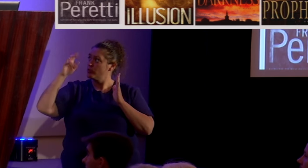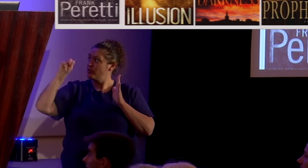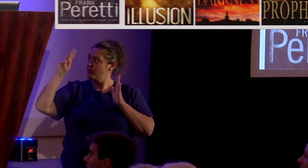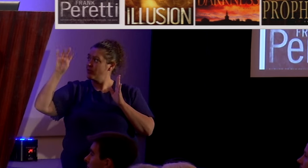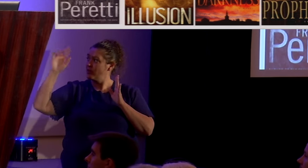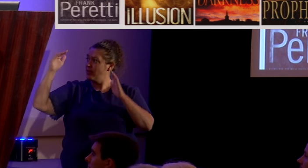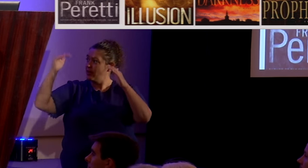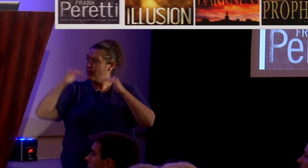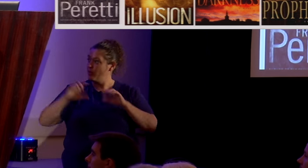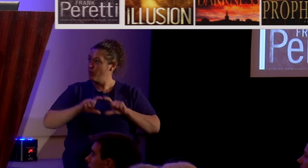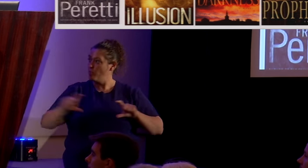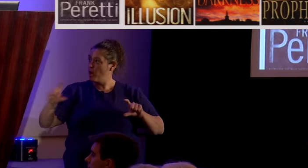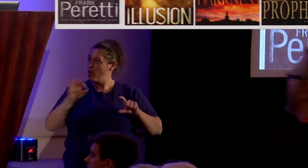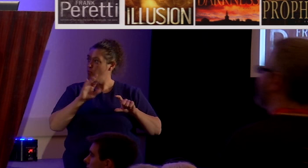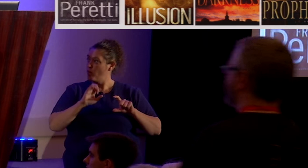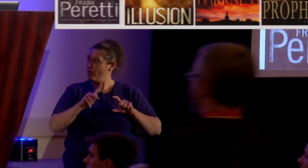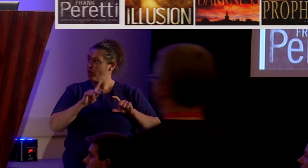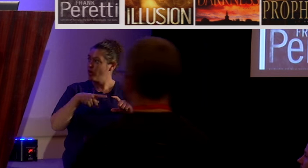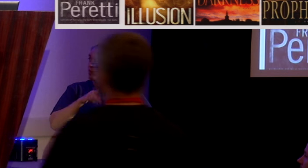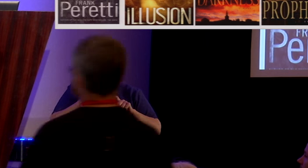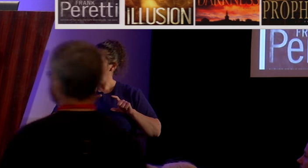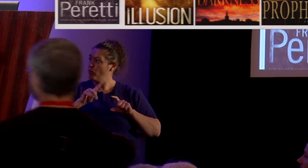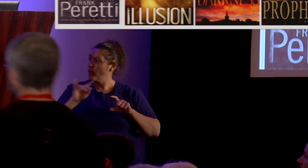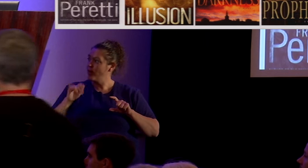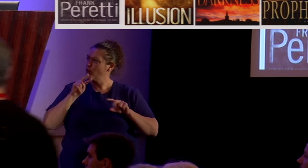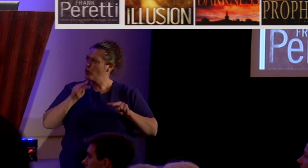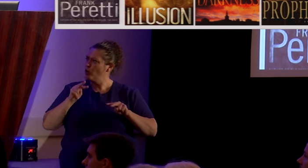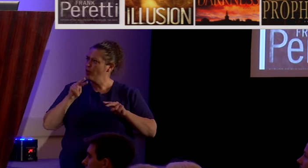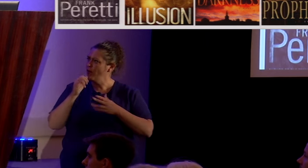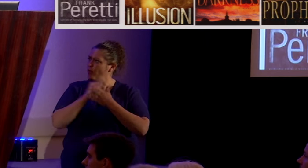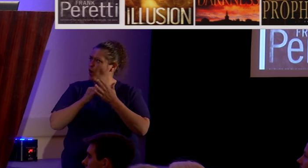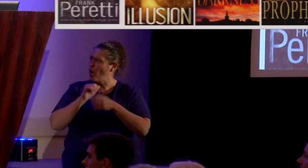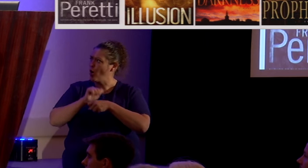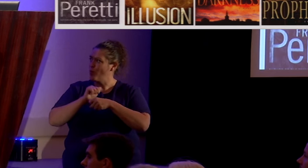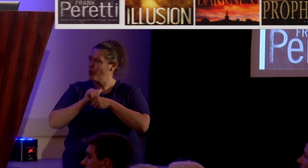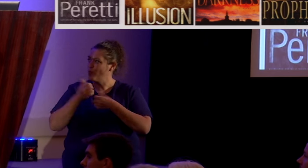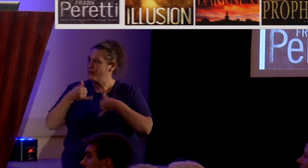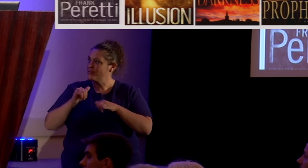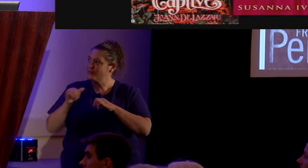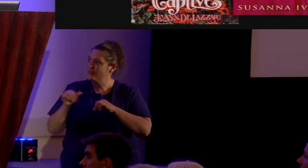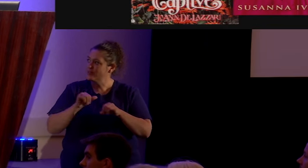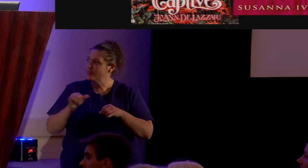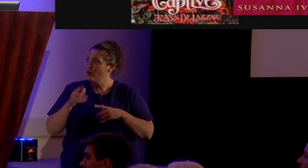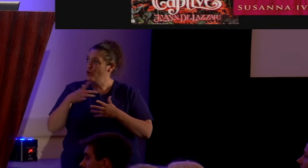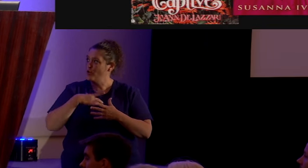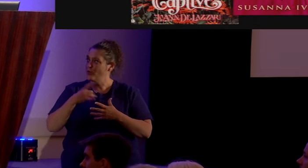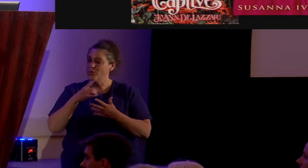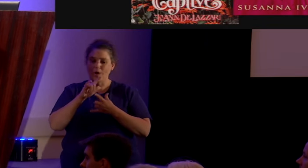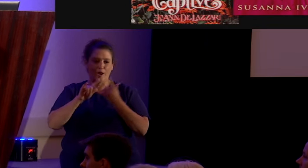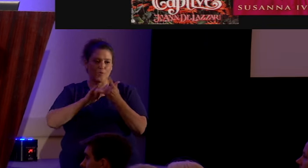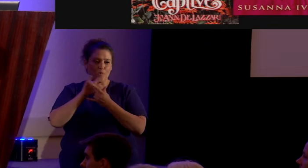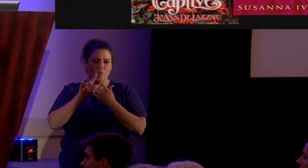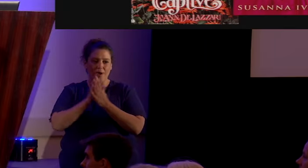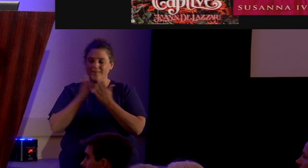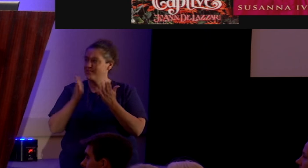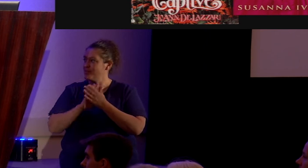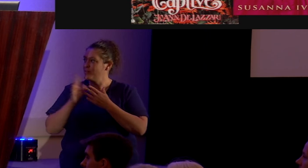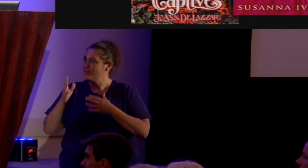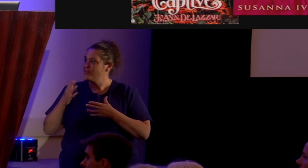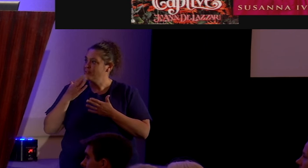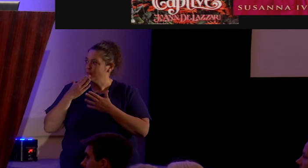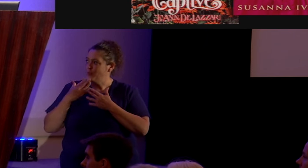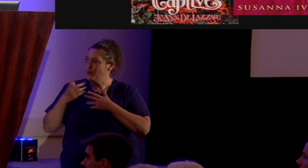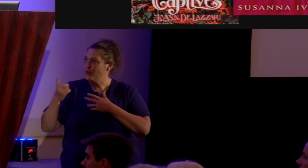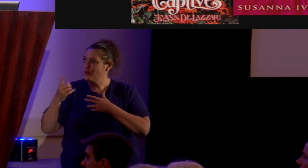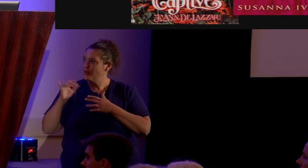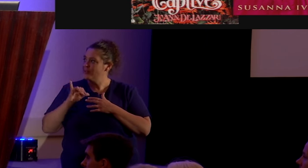Peretti. Look how similar even the artwork is. You like romance novels? Here's a couple of steamy ones like